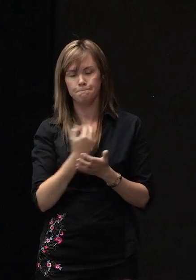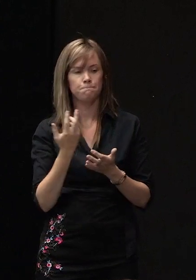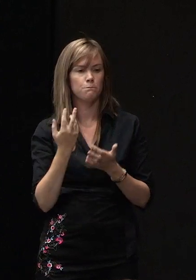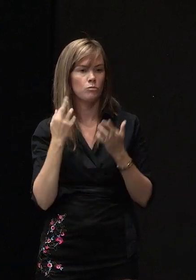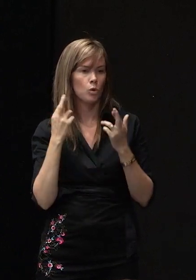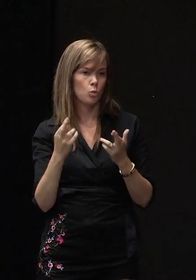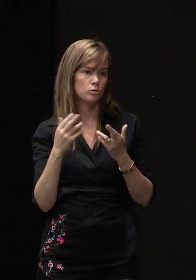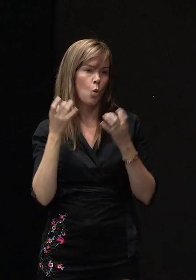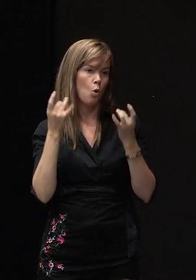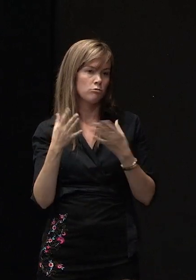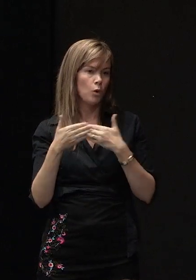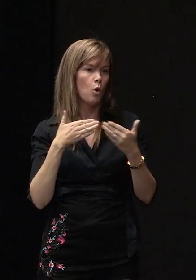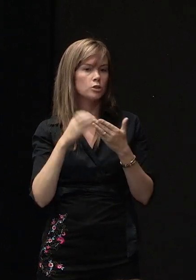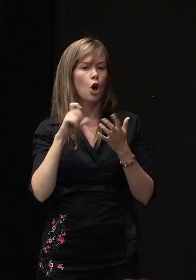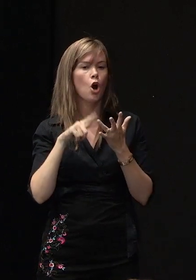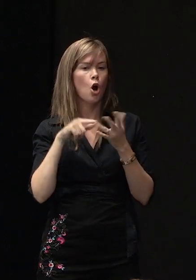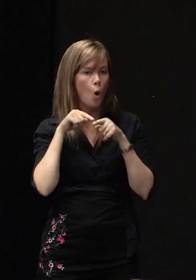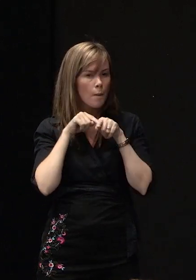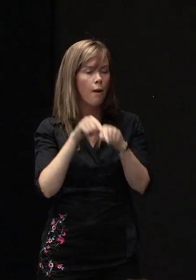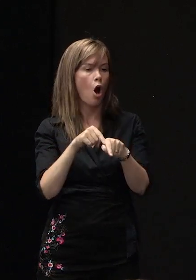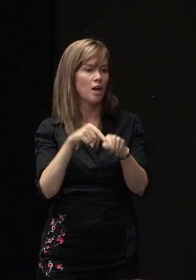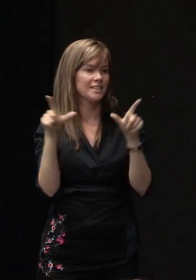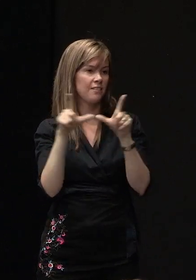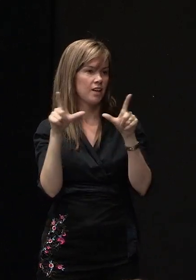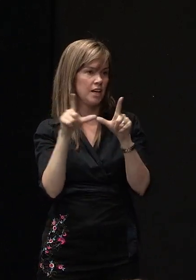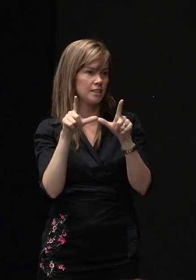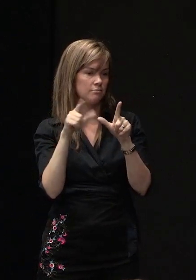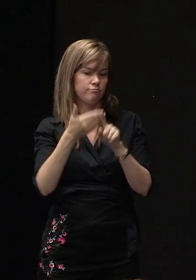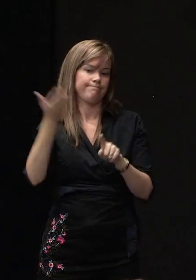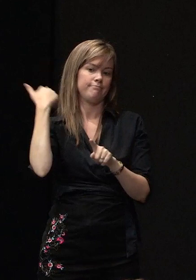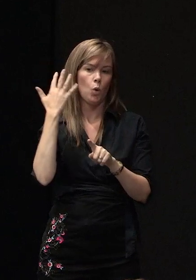organised getting a code compliance certificate when building work has been undertaken.